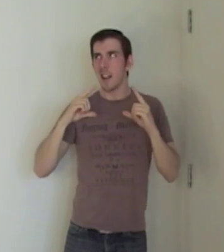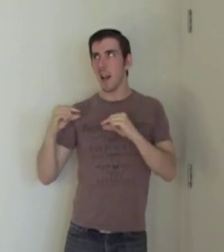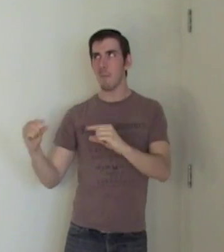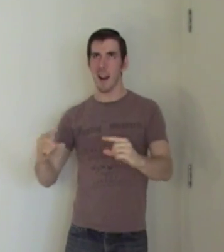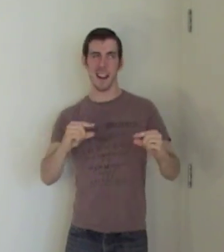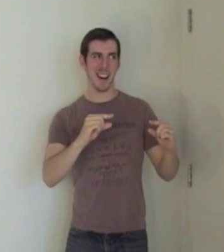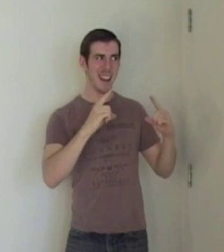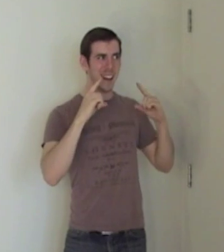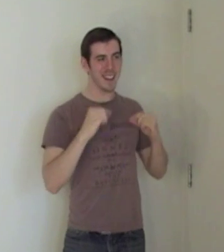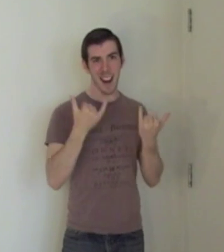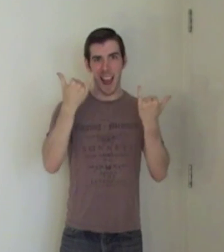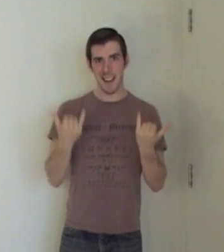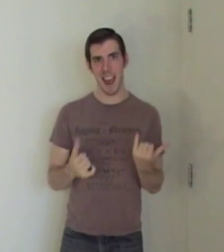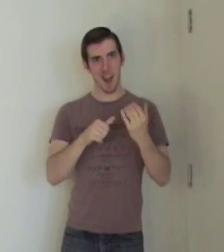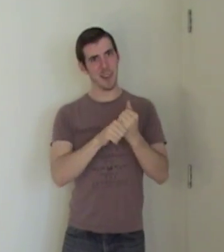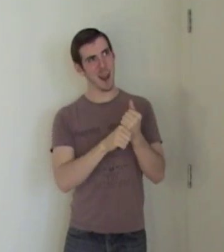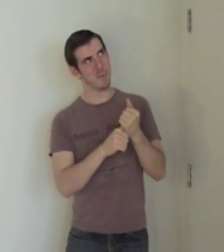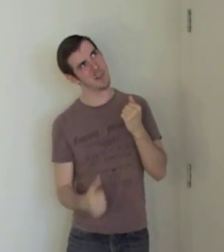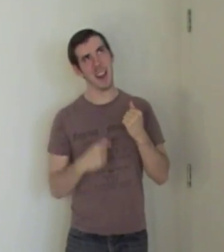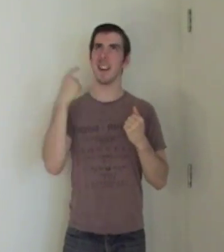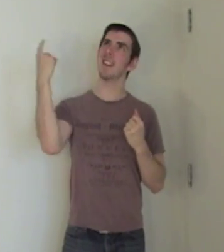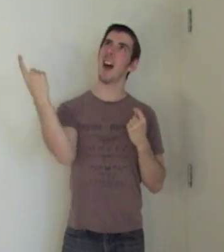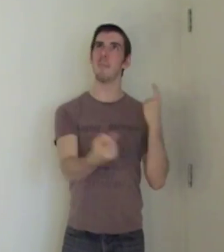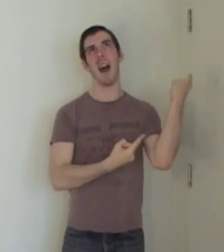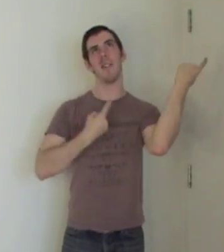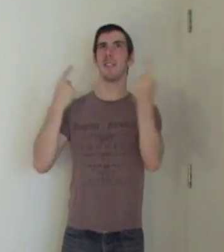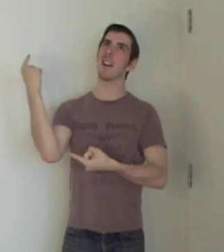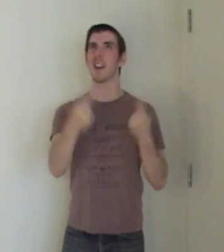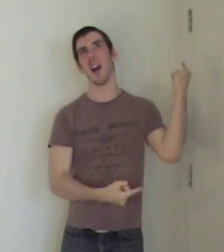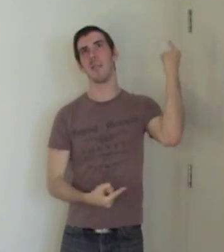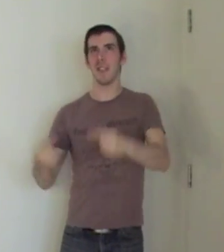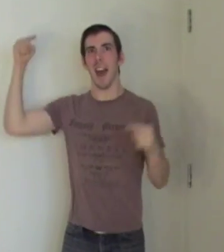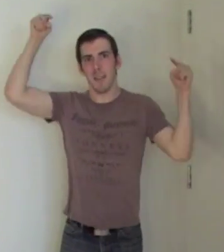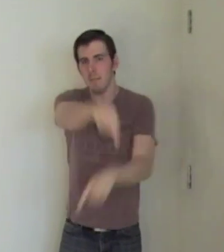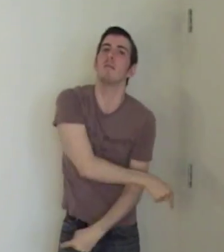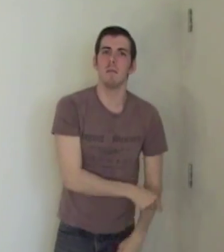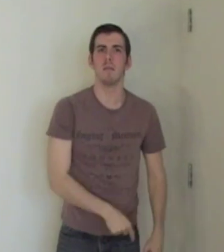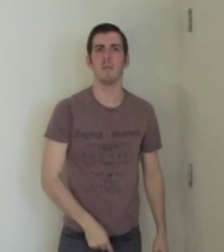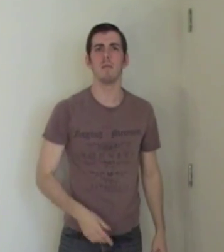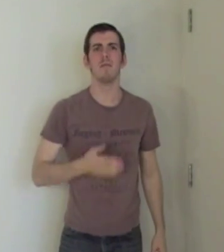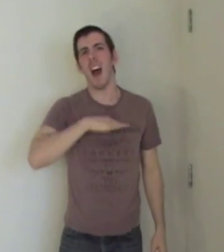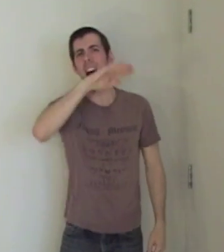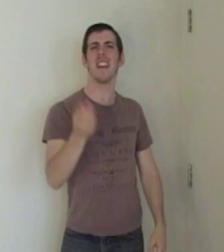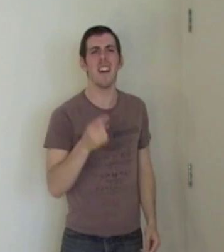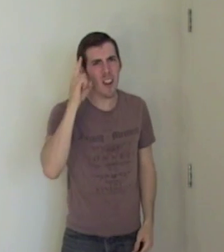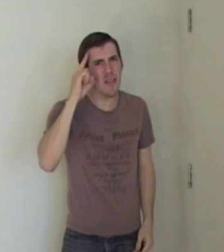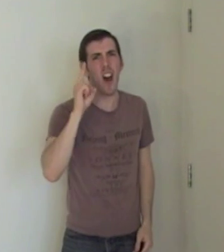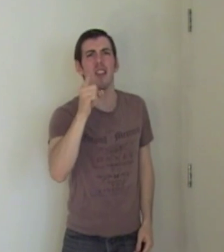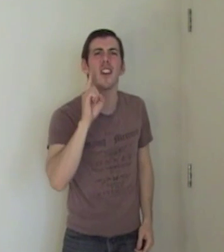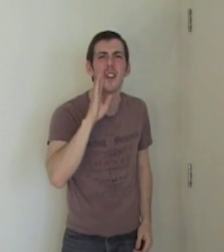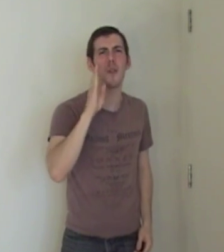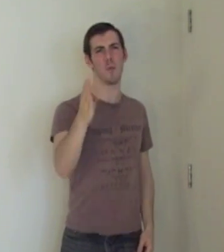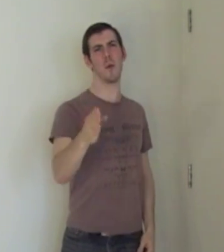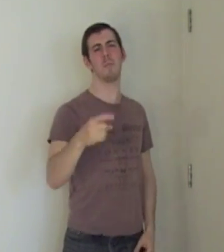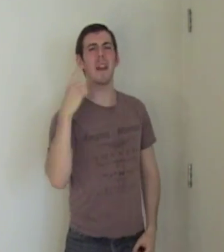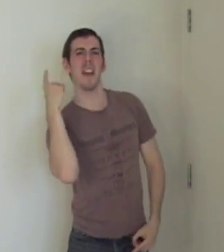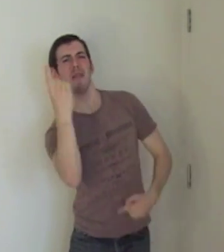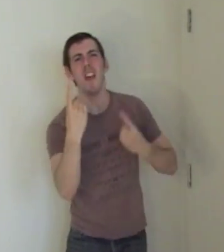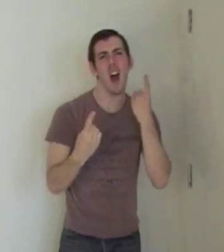somebody leaked it And now some shots about to go down Oh, I never thought that you would be the